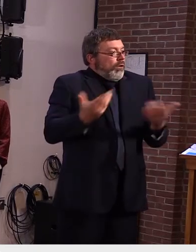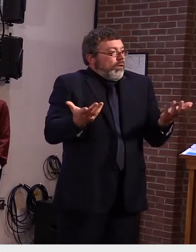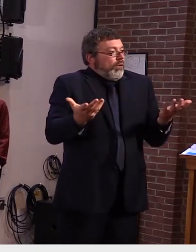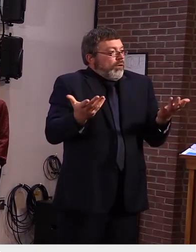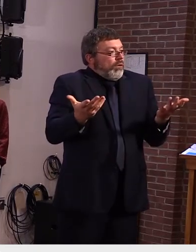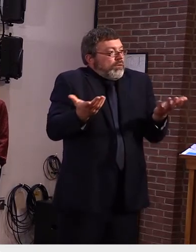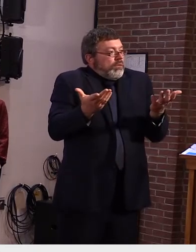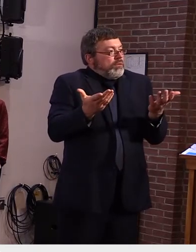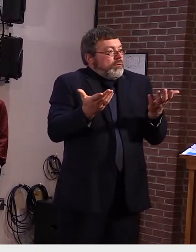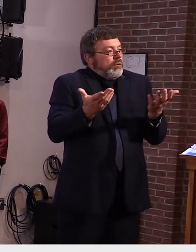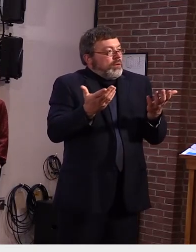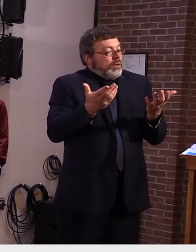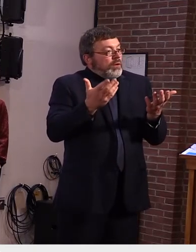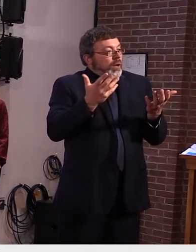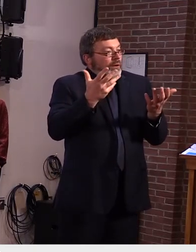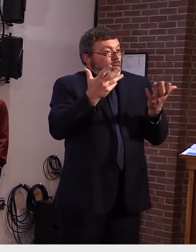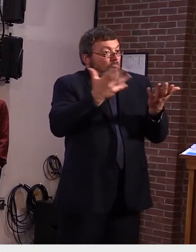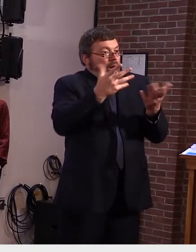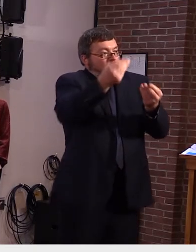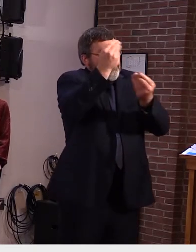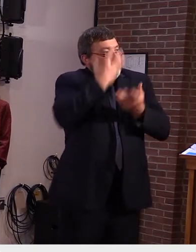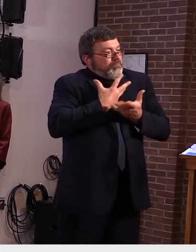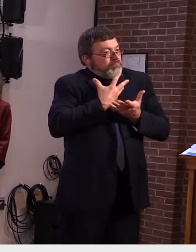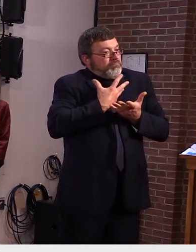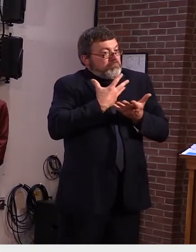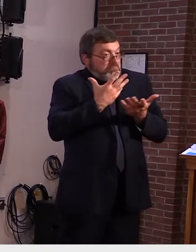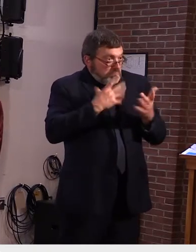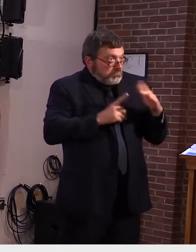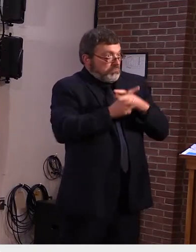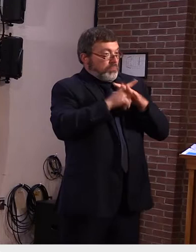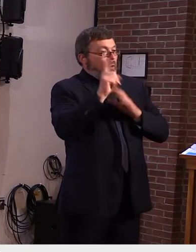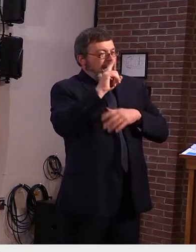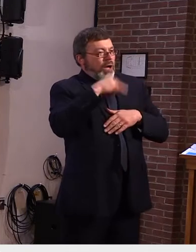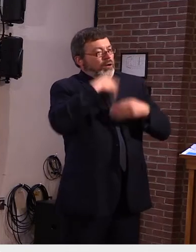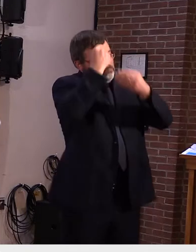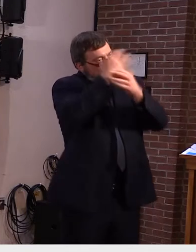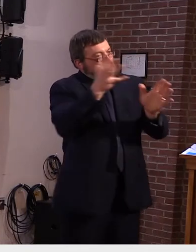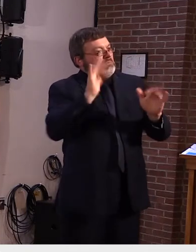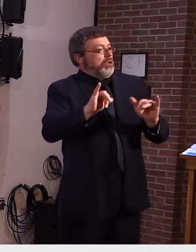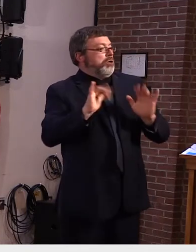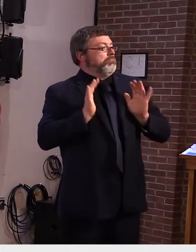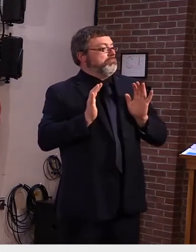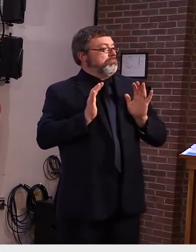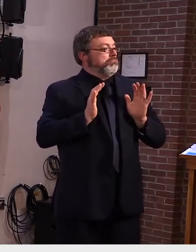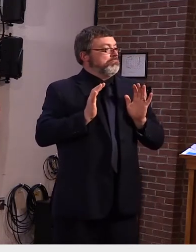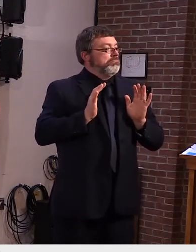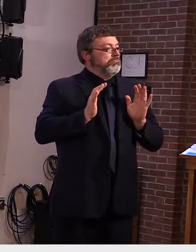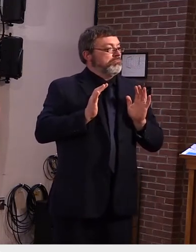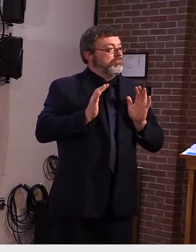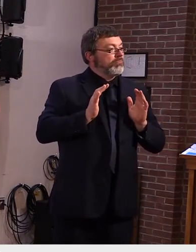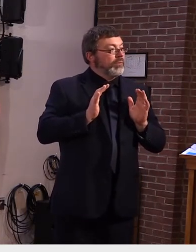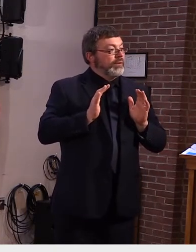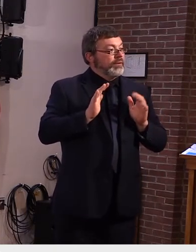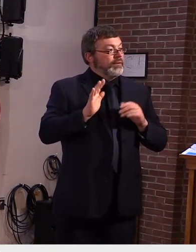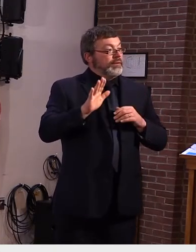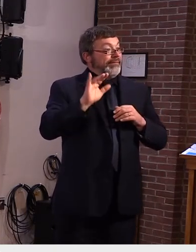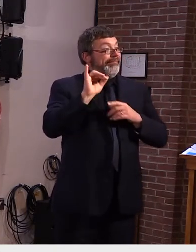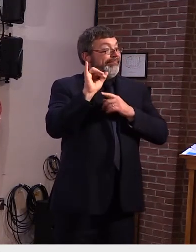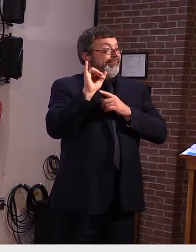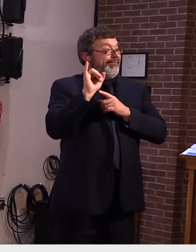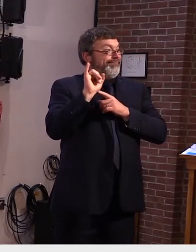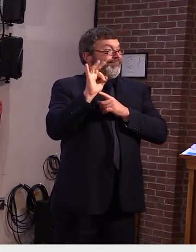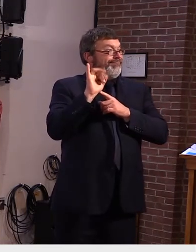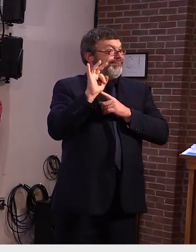we've had at schools while they were potentially infectious um if there's a need for additional